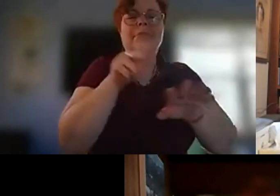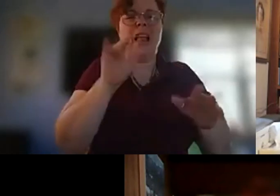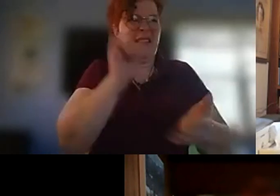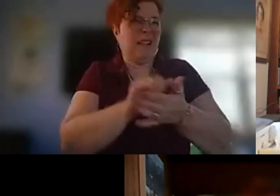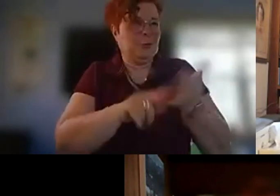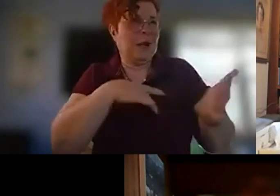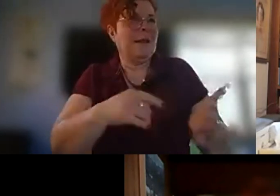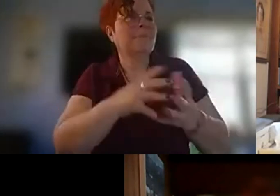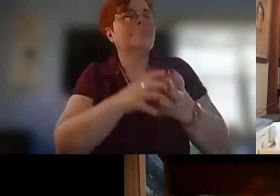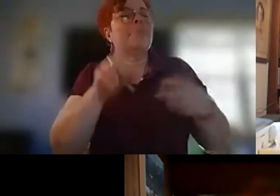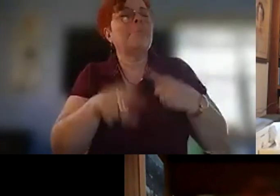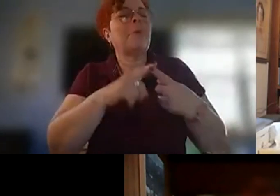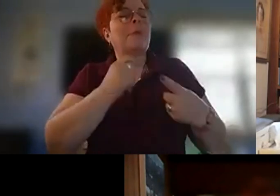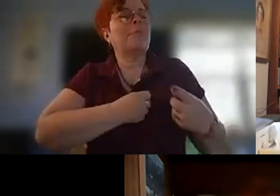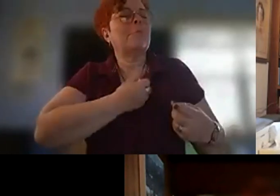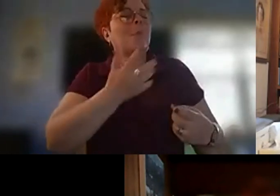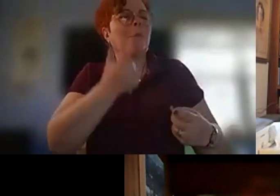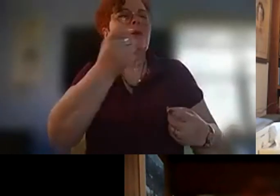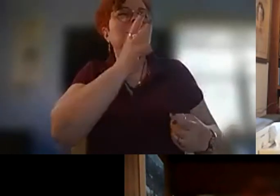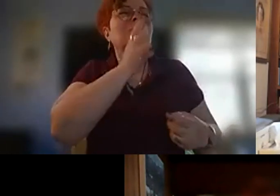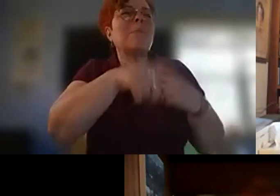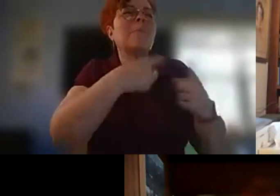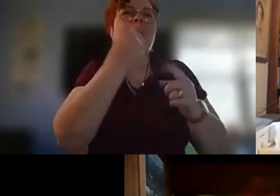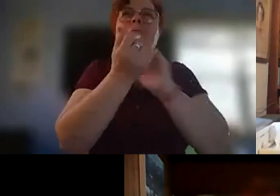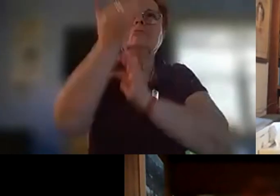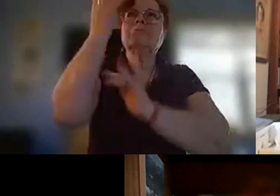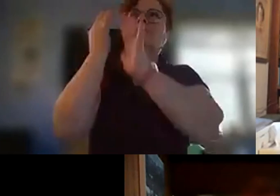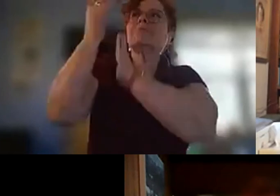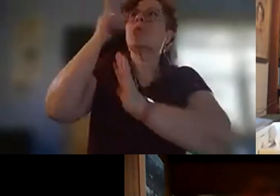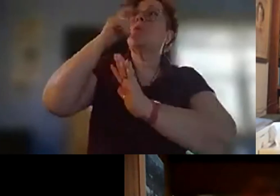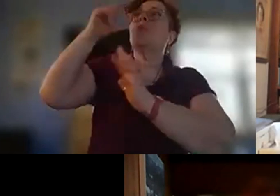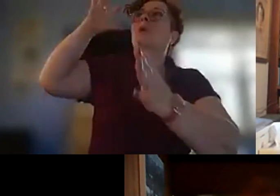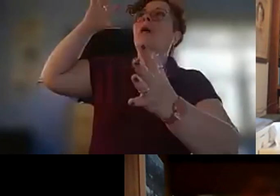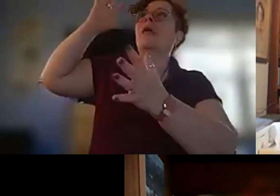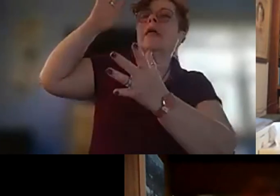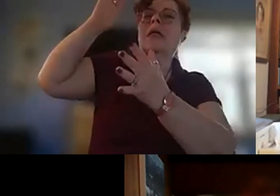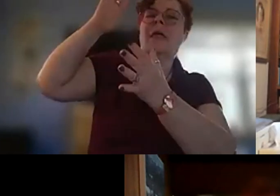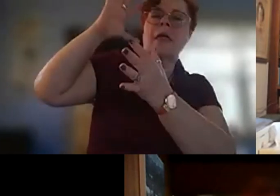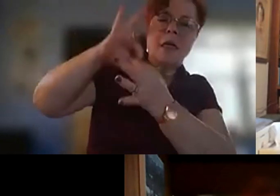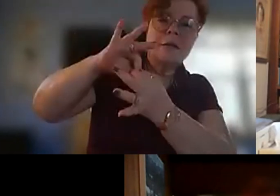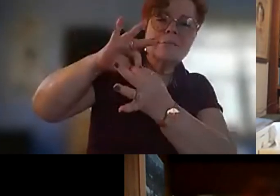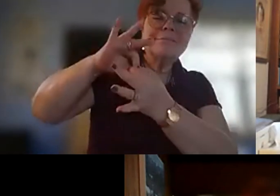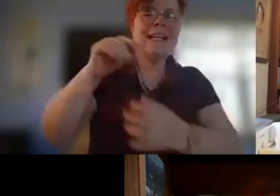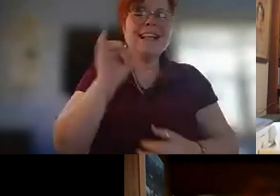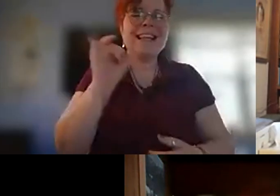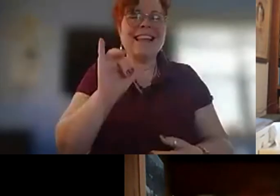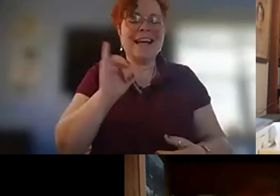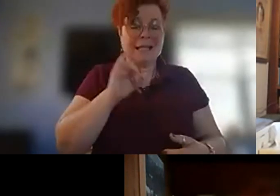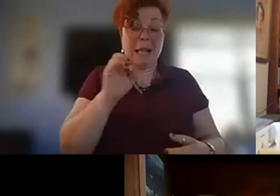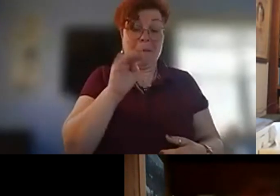um poem is it was kind of as emily dickens said dickinson said tell the truth but tell it's slant it was